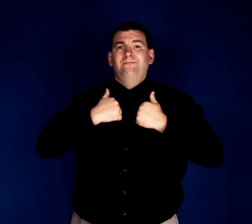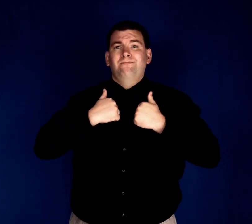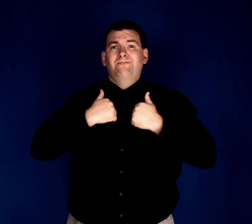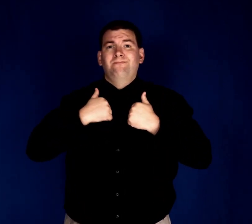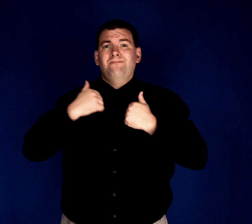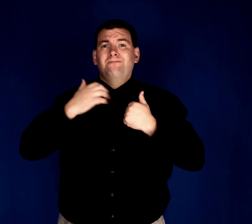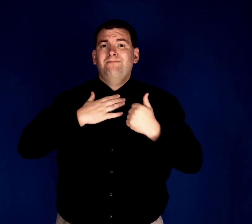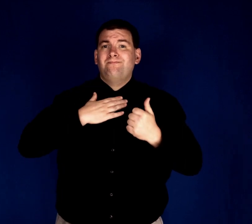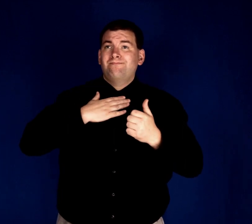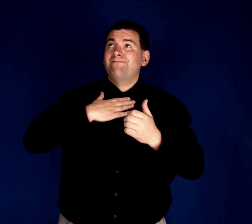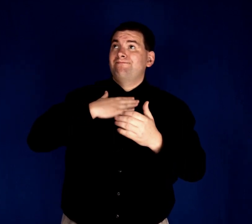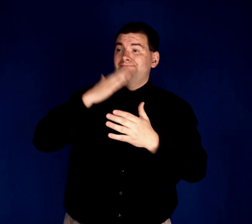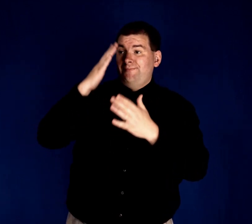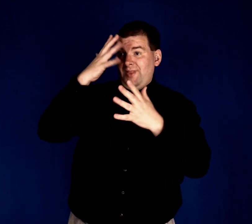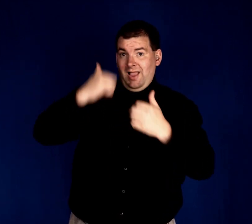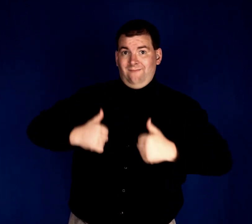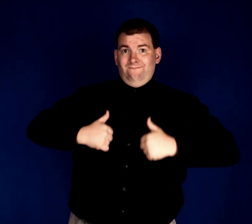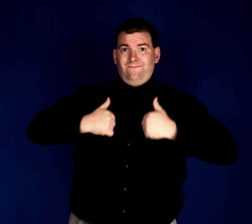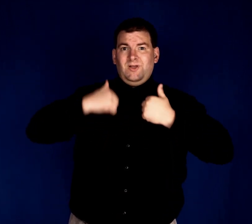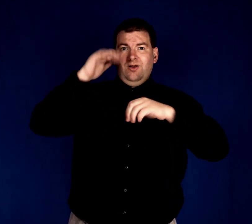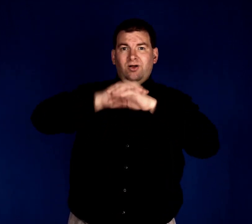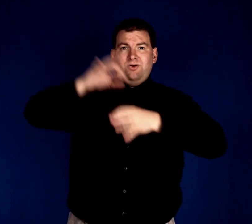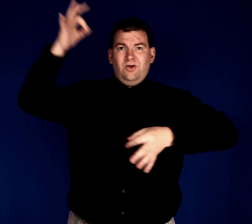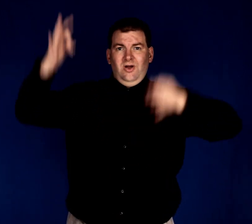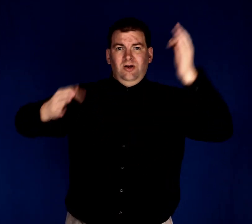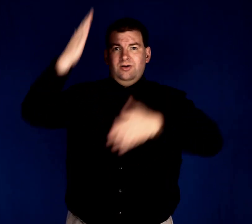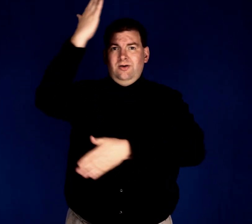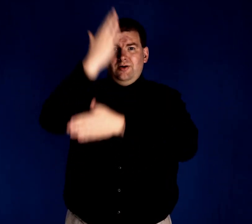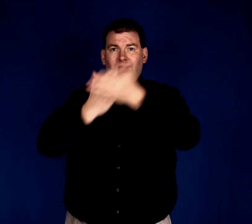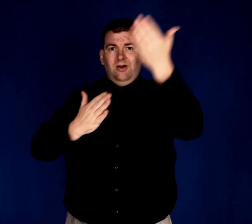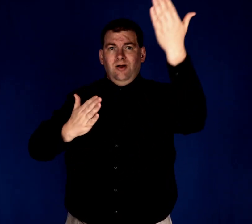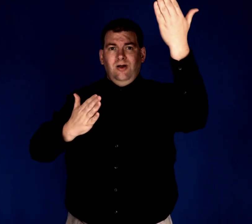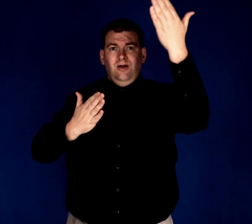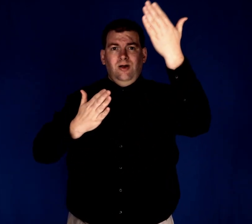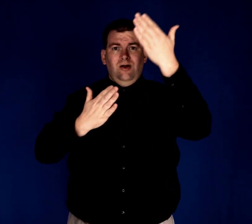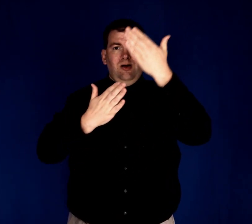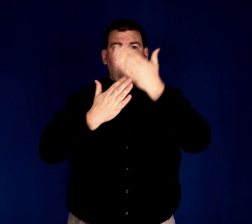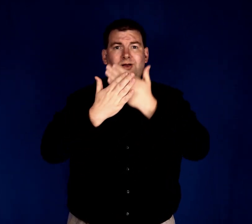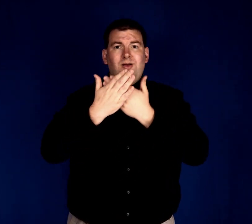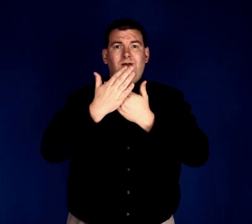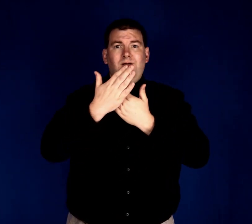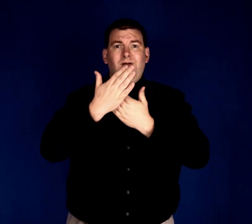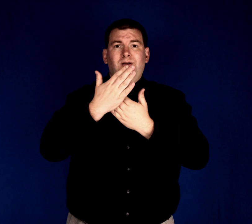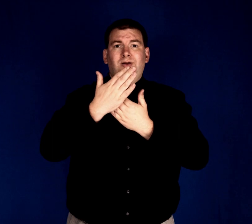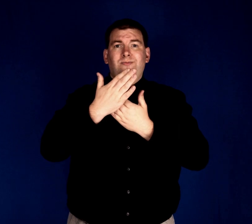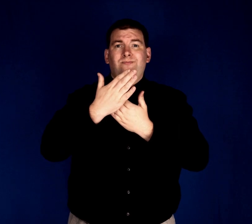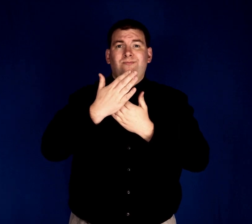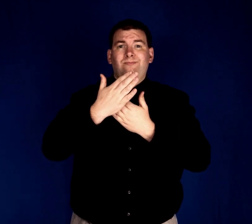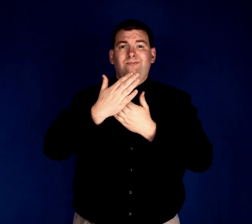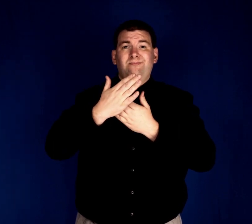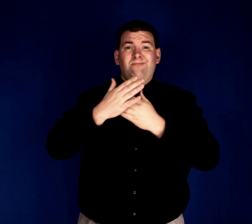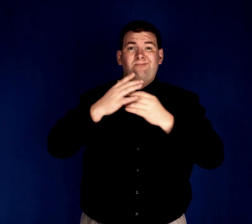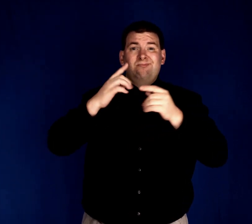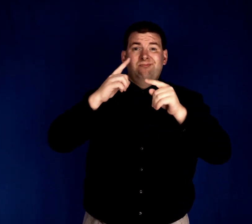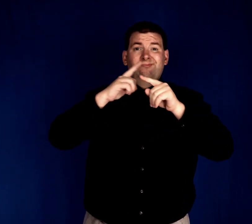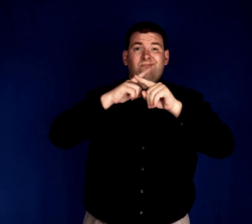My fate was in the judge's hands But